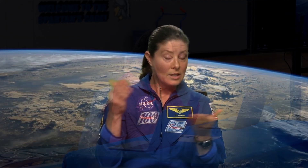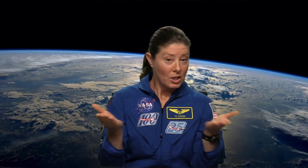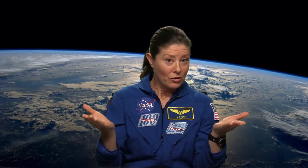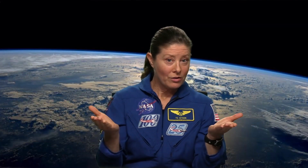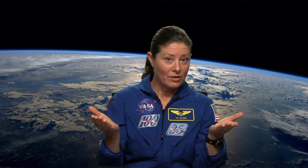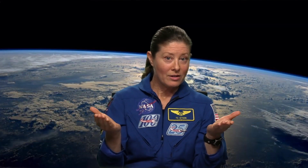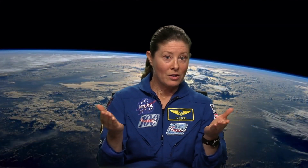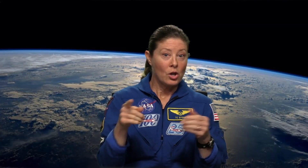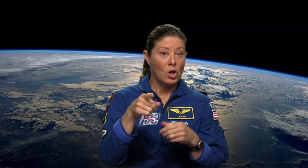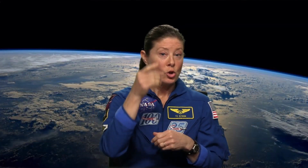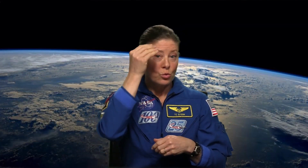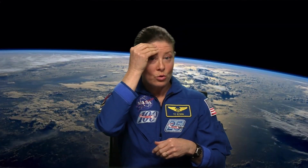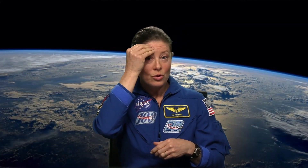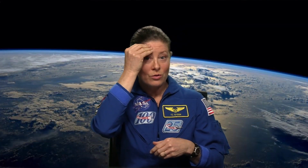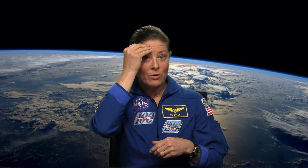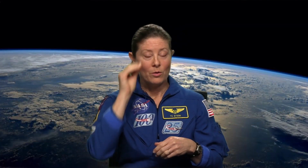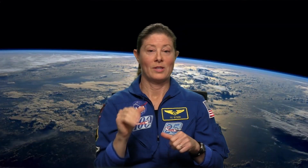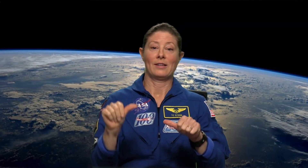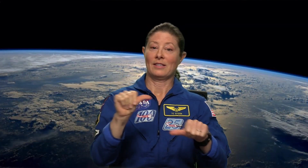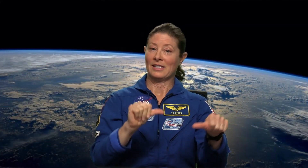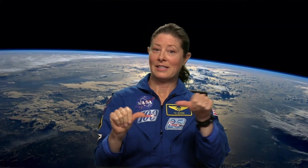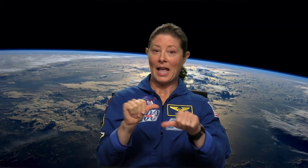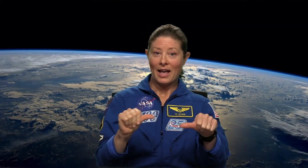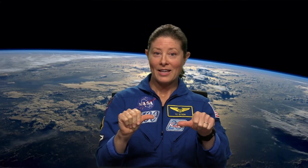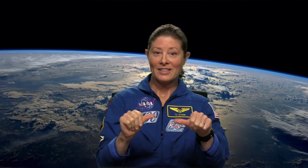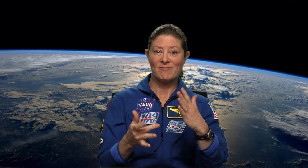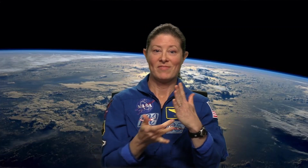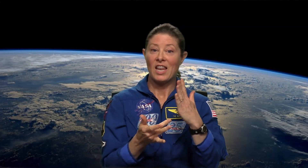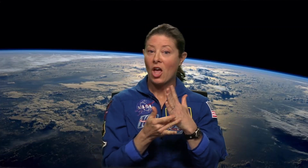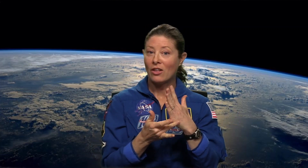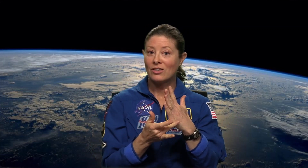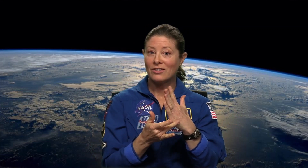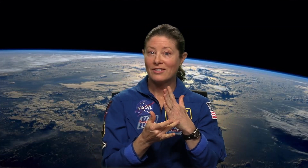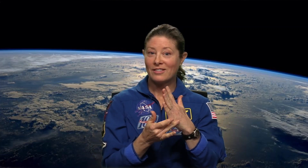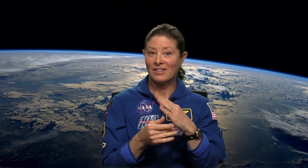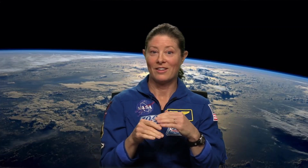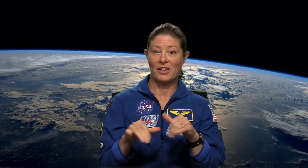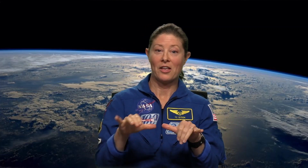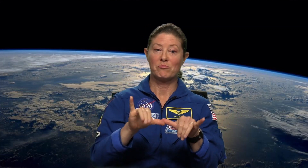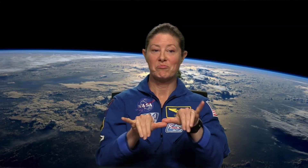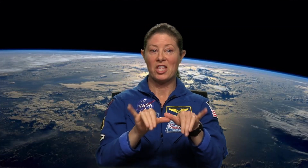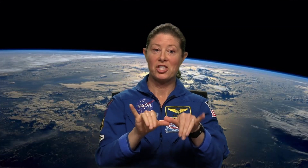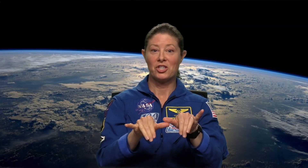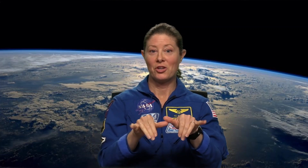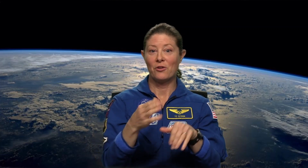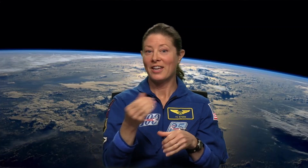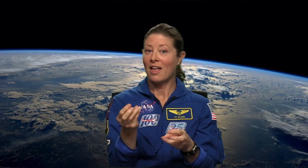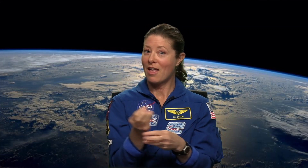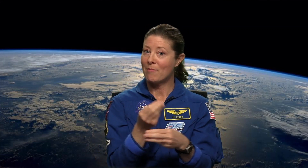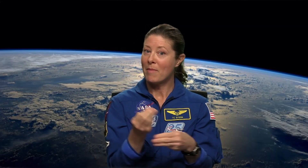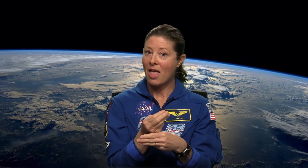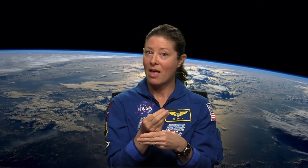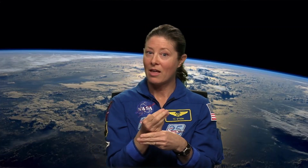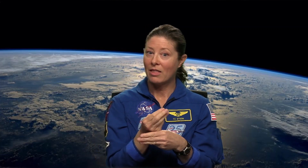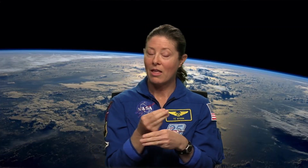So here, you know, science and technology, engineering